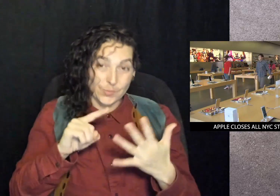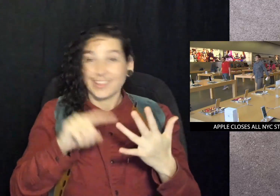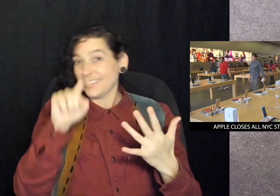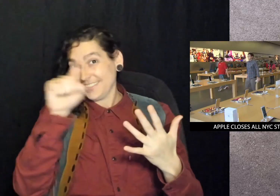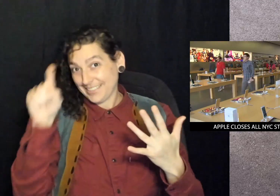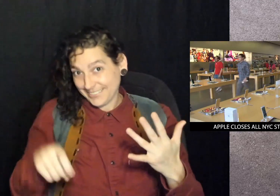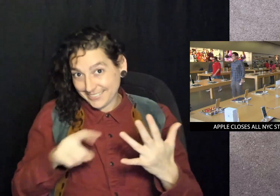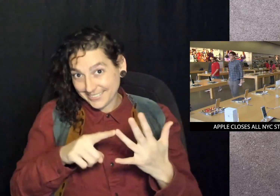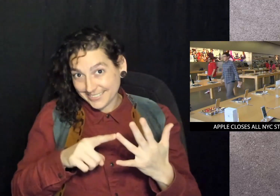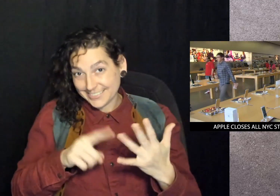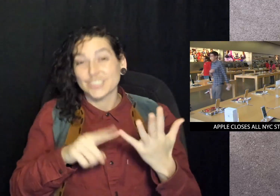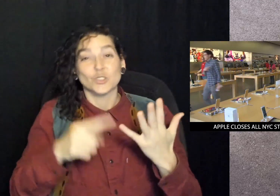Texas, and Georgia.